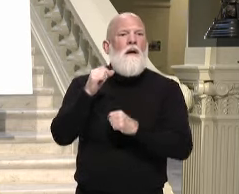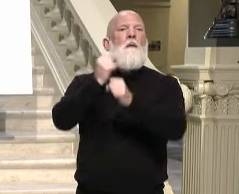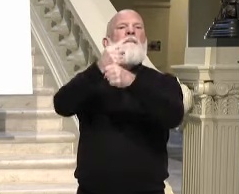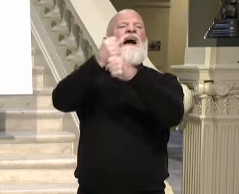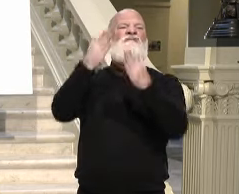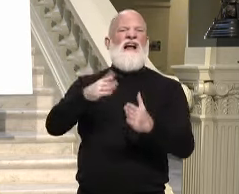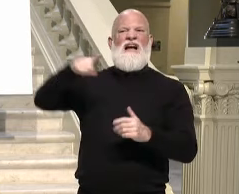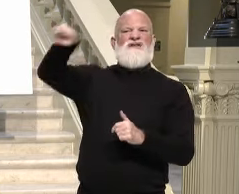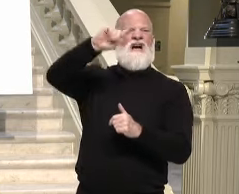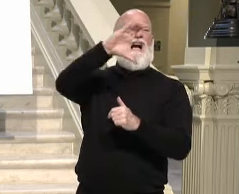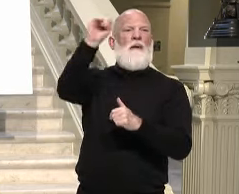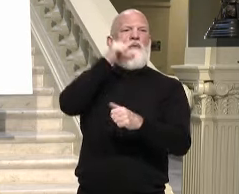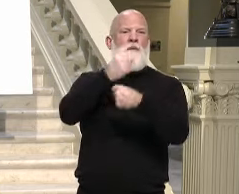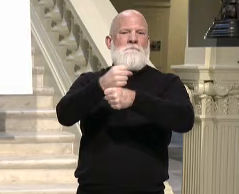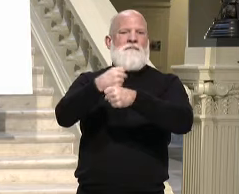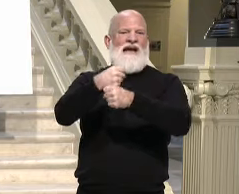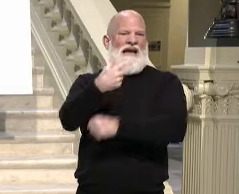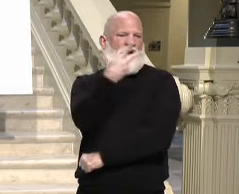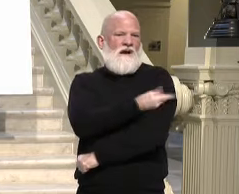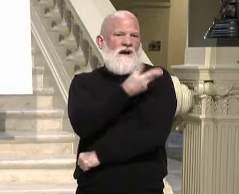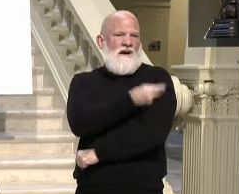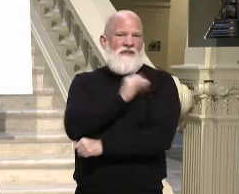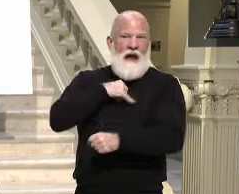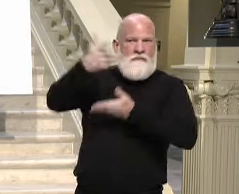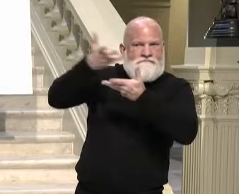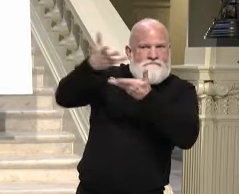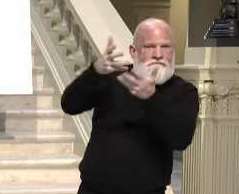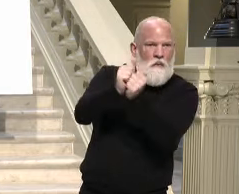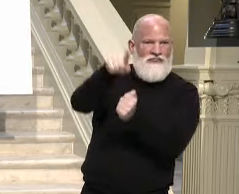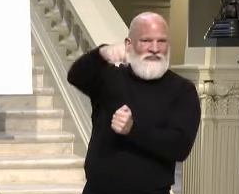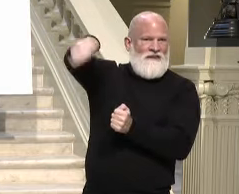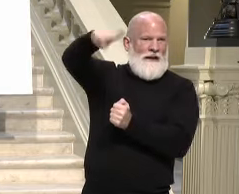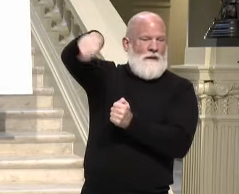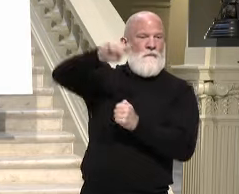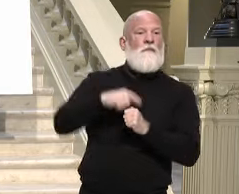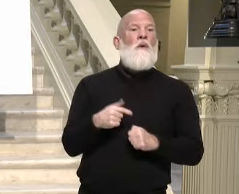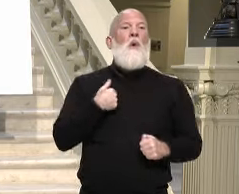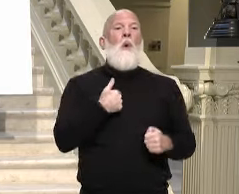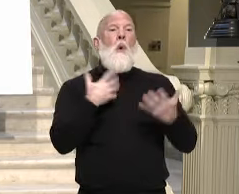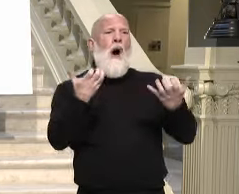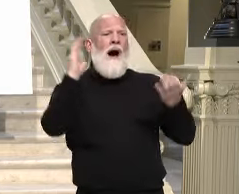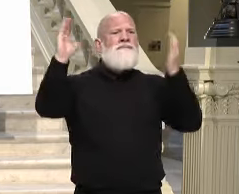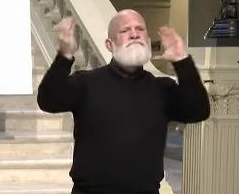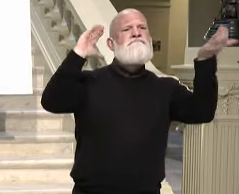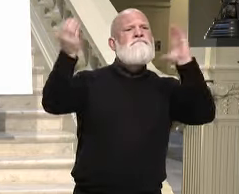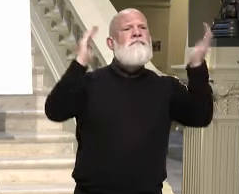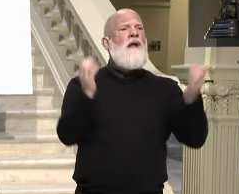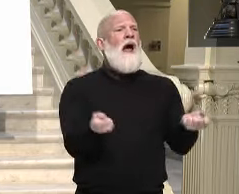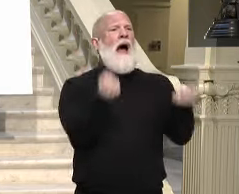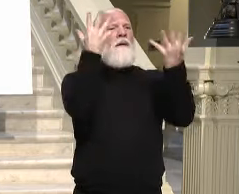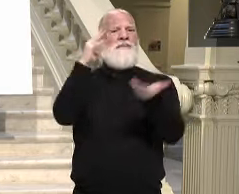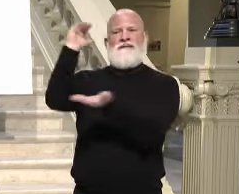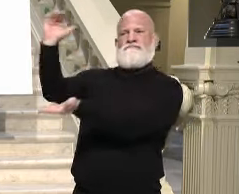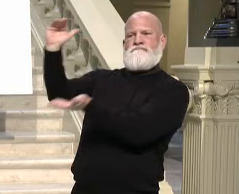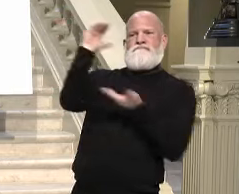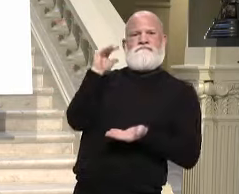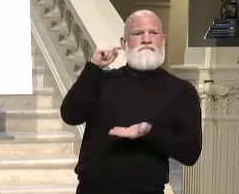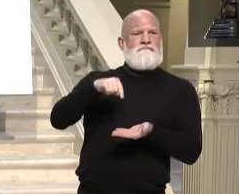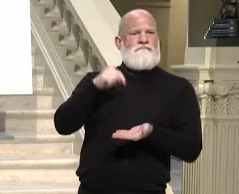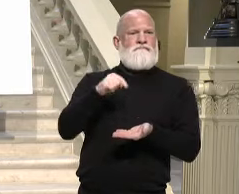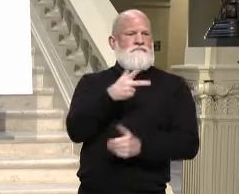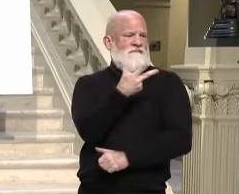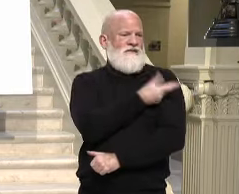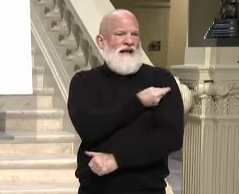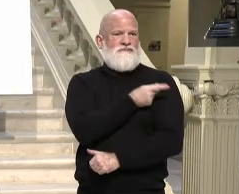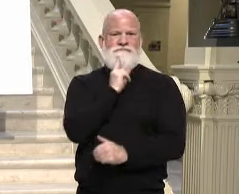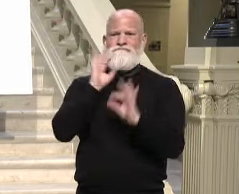has accurate information about how many doses have been administered and where given that the state mass